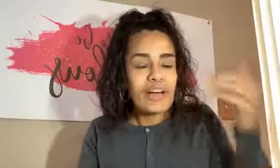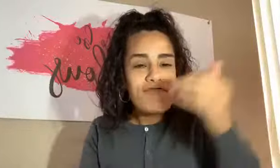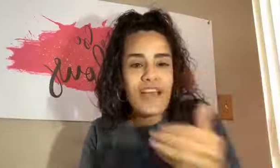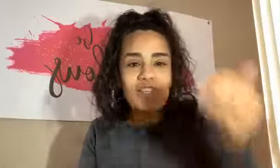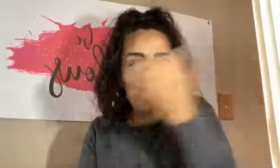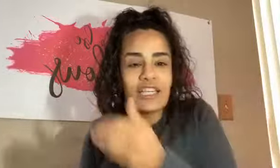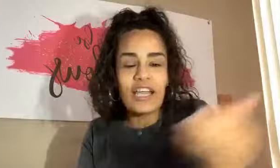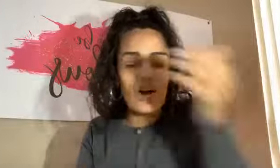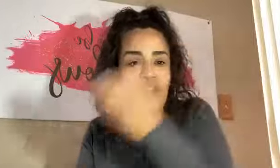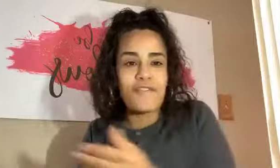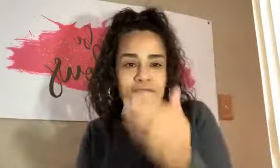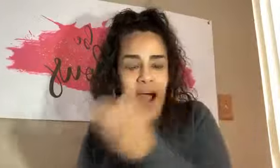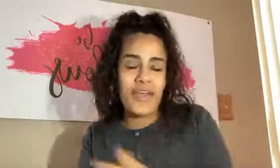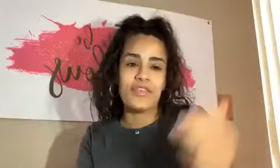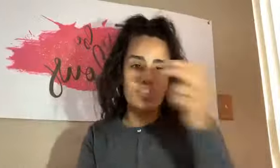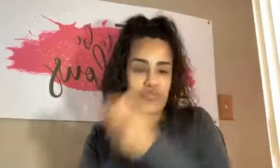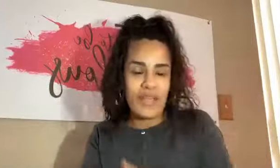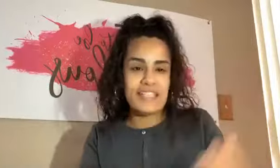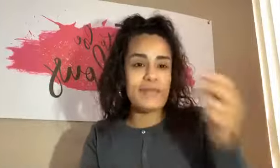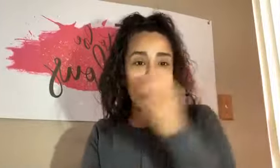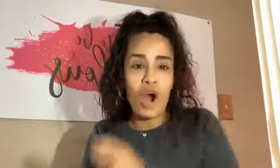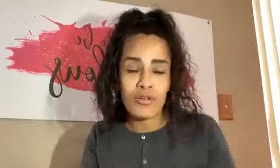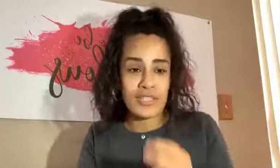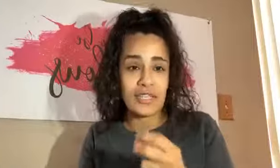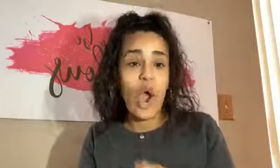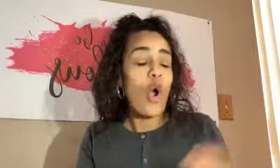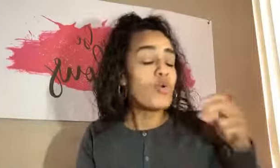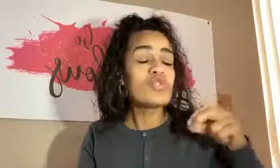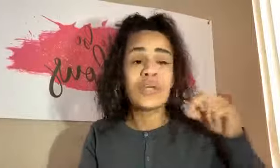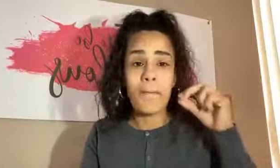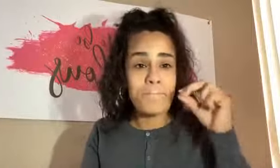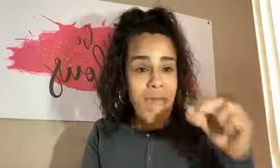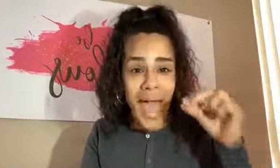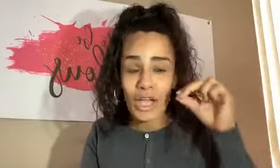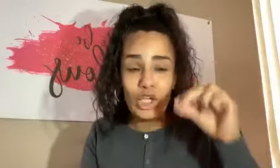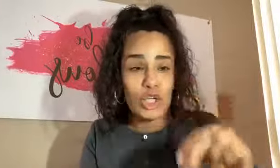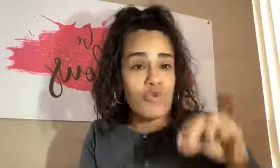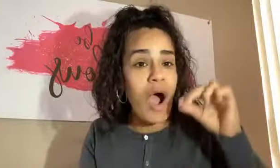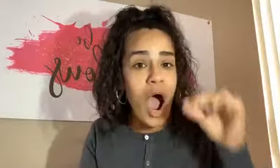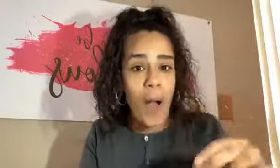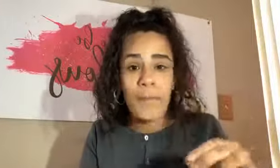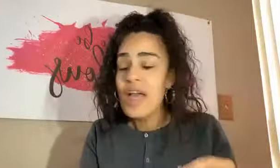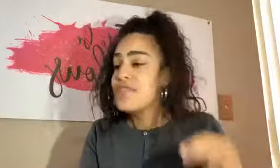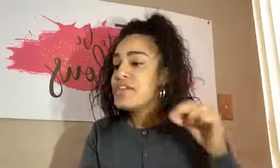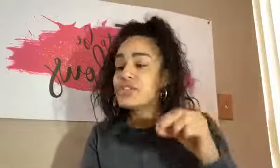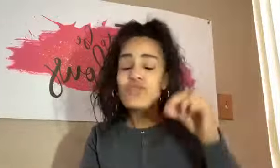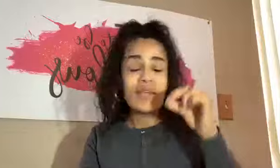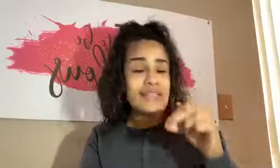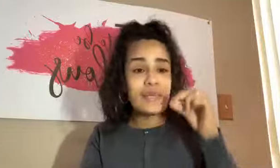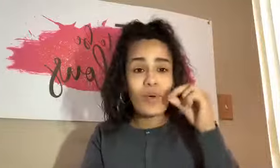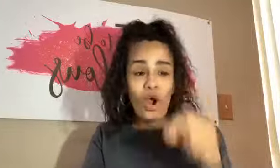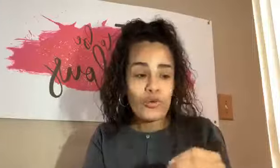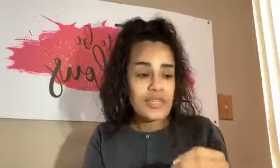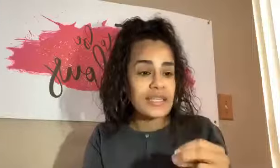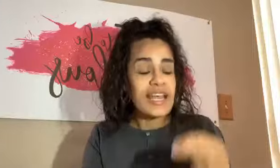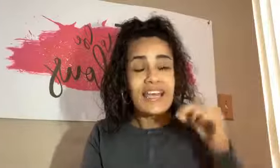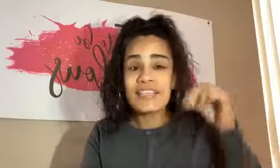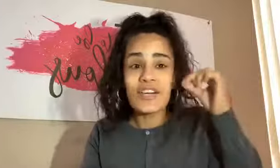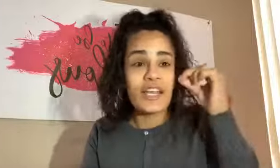eventually are going to find this crazy person who's going to back you up. This crazy person is going to